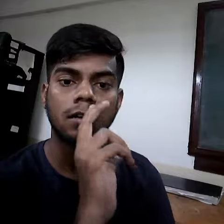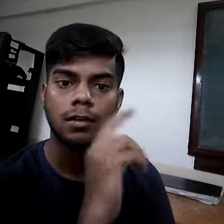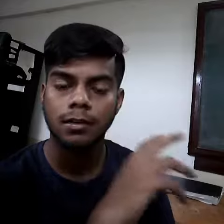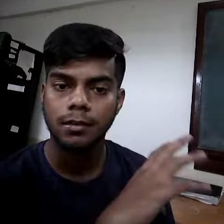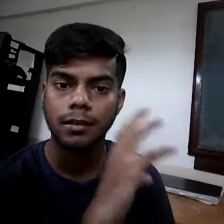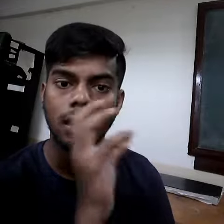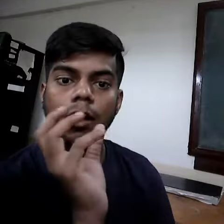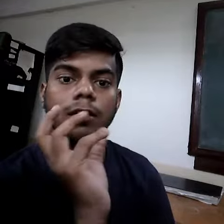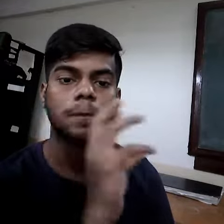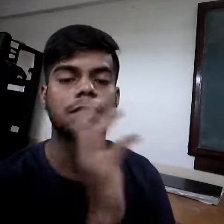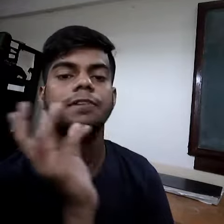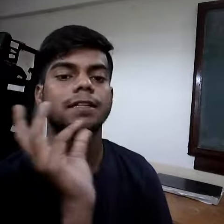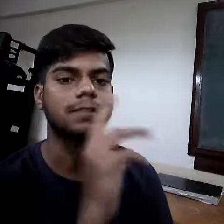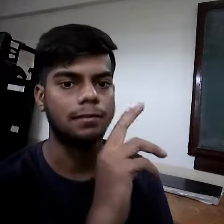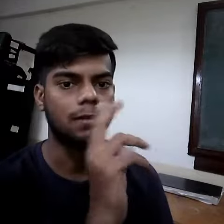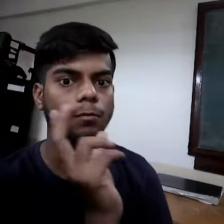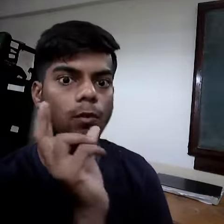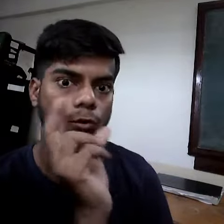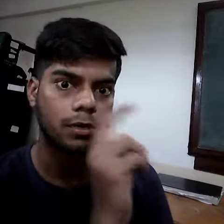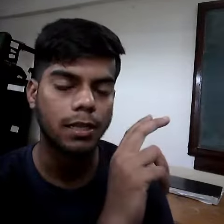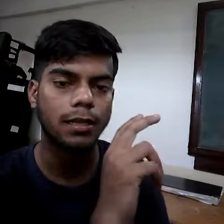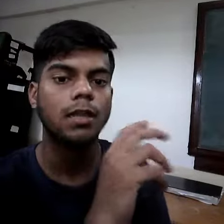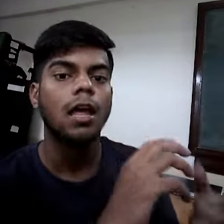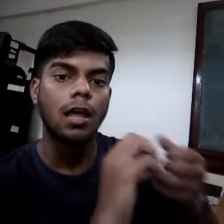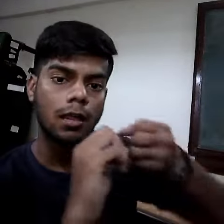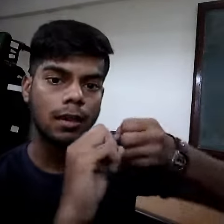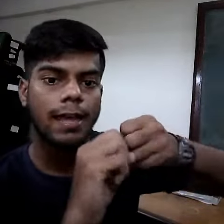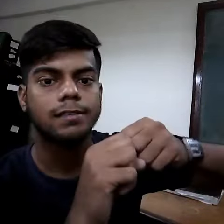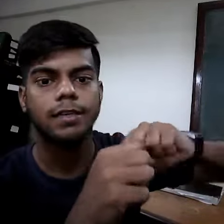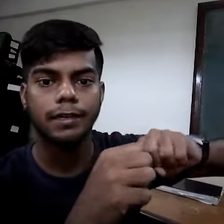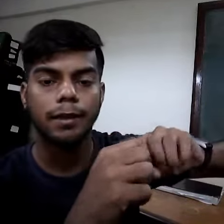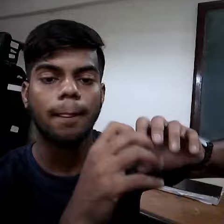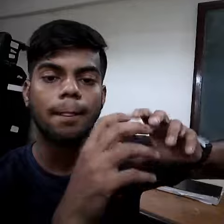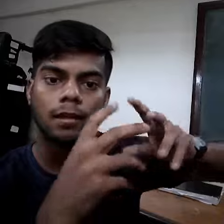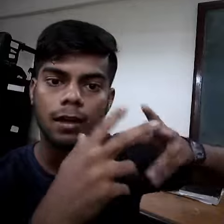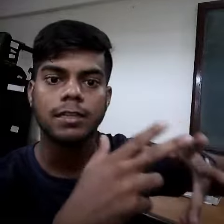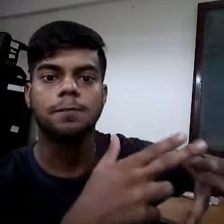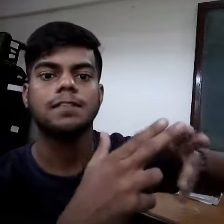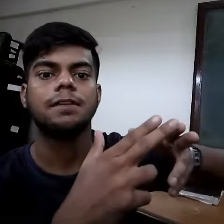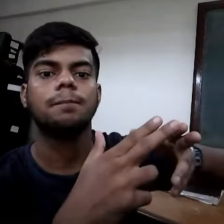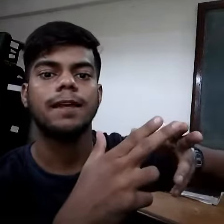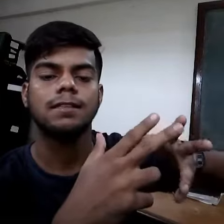specific enzyme comes on to DNA, relax it, cut in specific place.